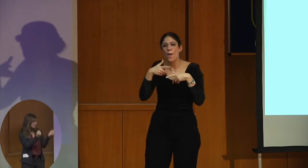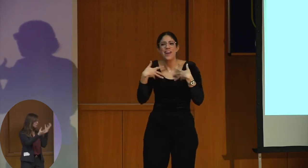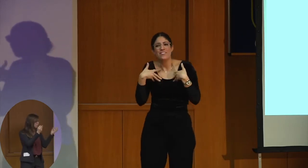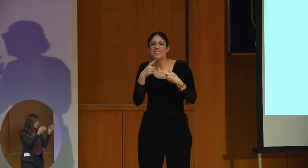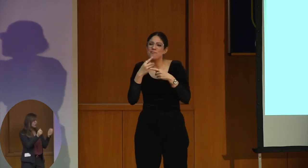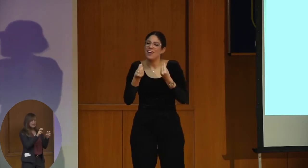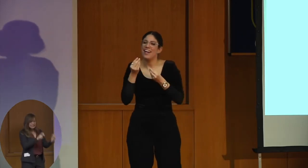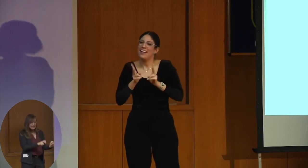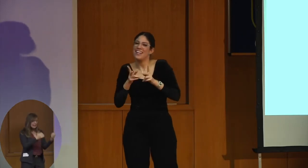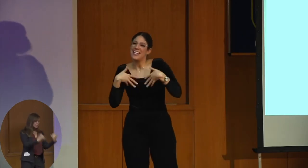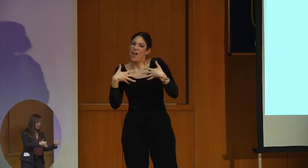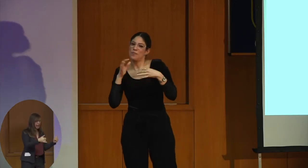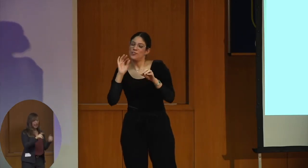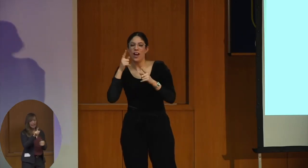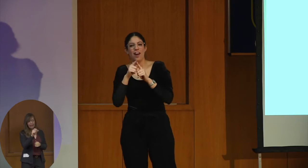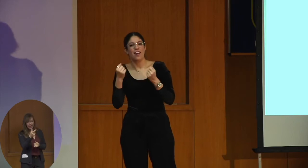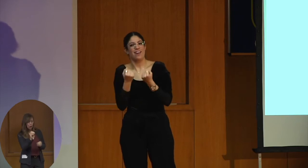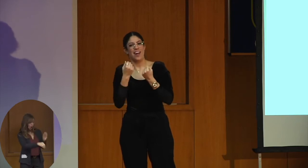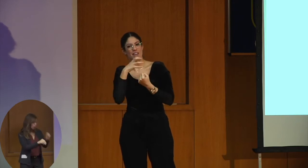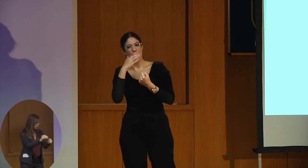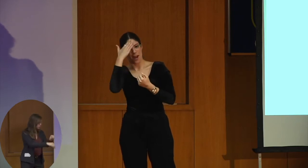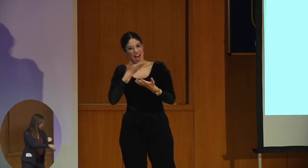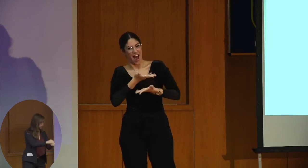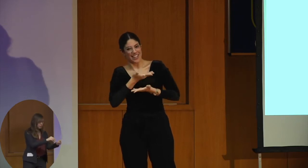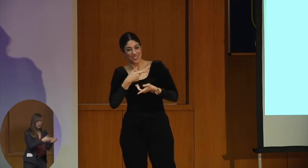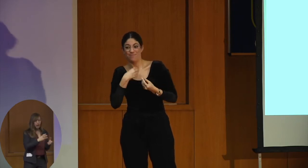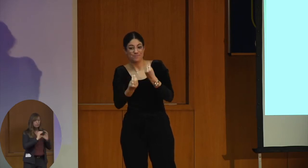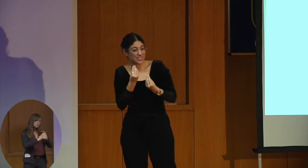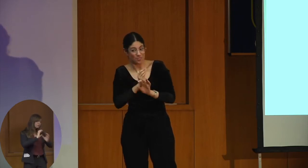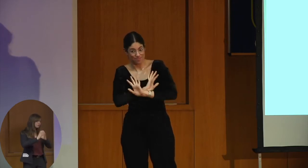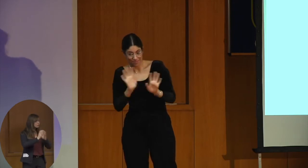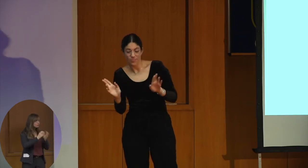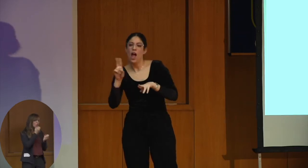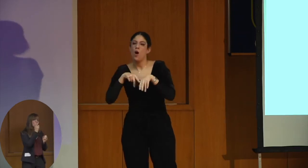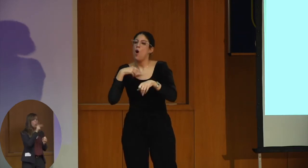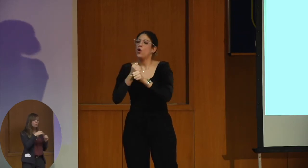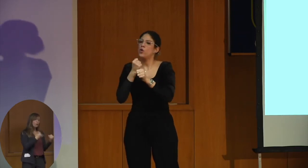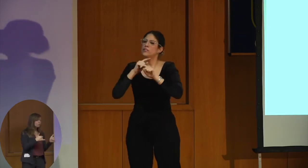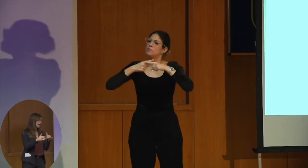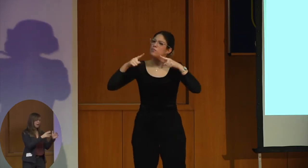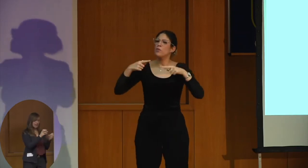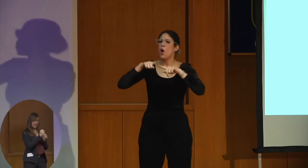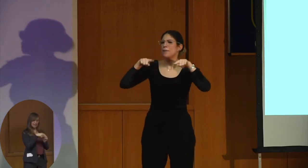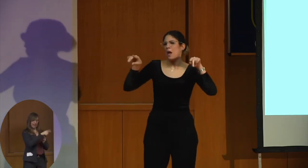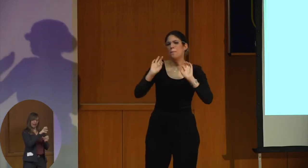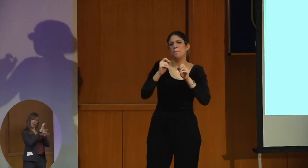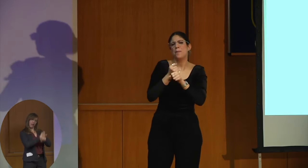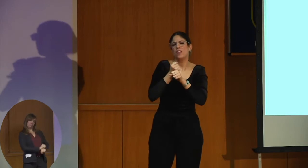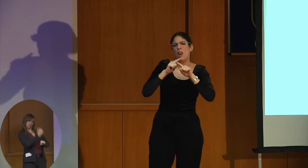play with them, play with Lego, and have a little conversation to warm up to get to know me. And then, we